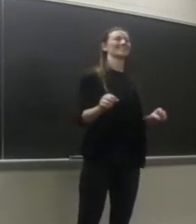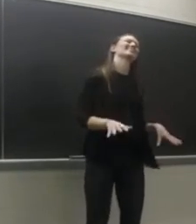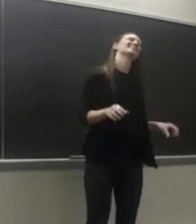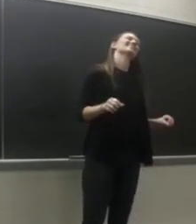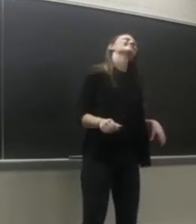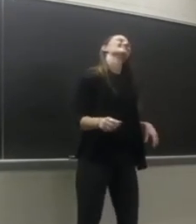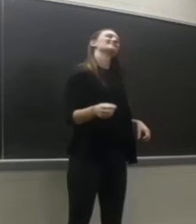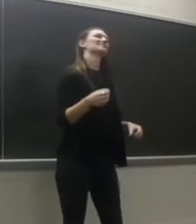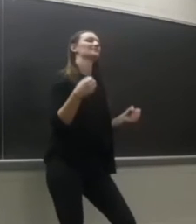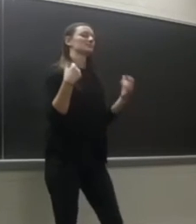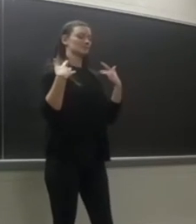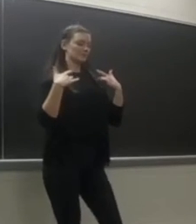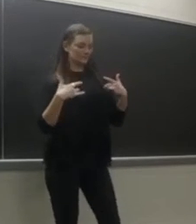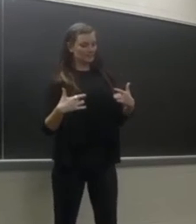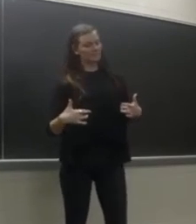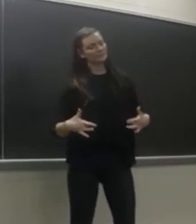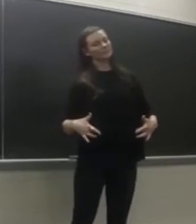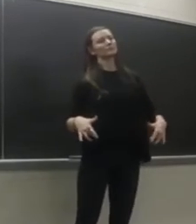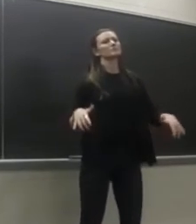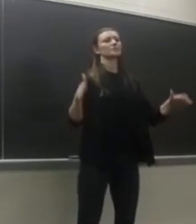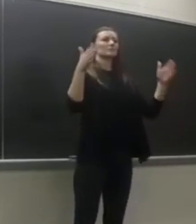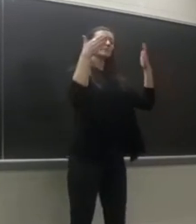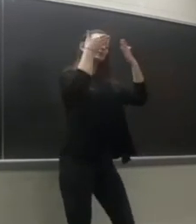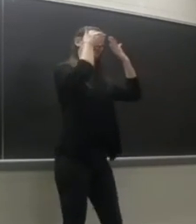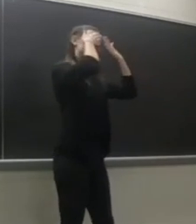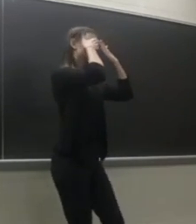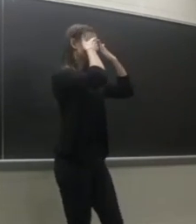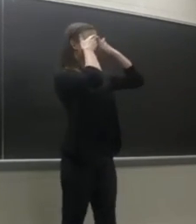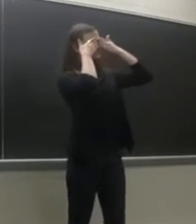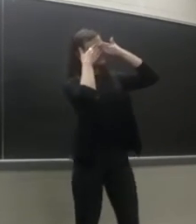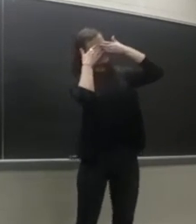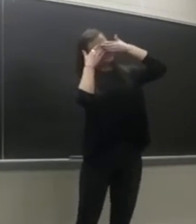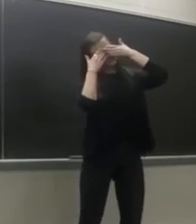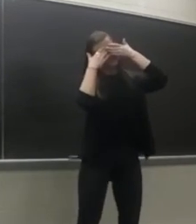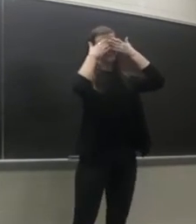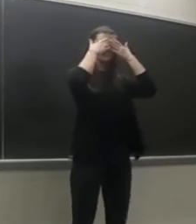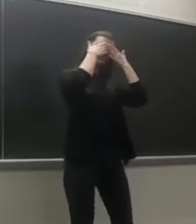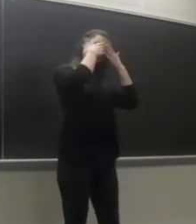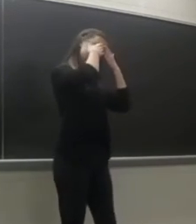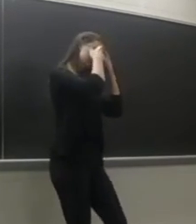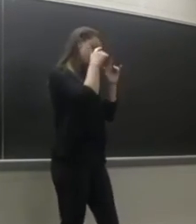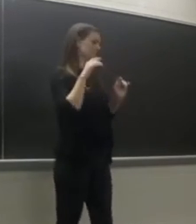There's a shadow, you can't see my eyes